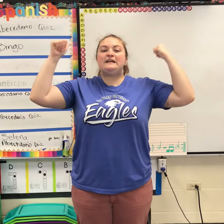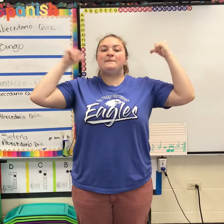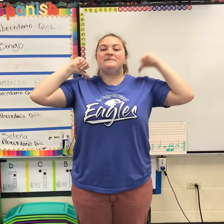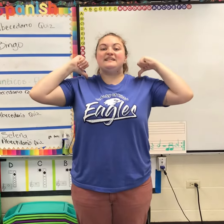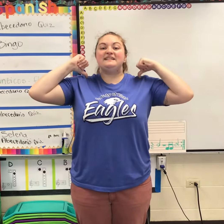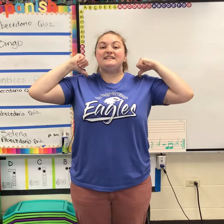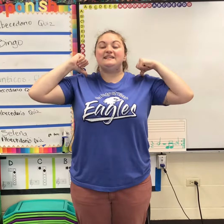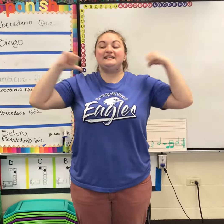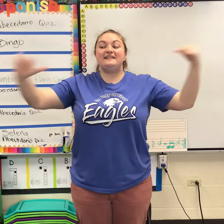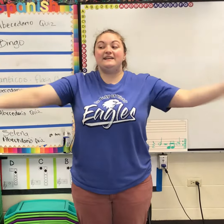me.